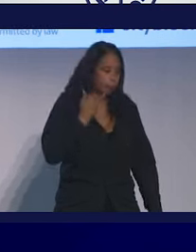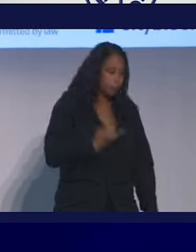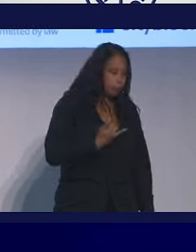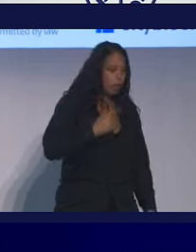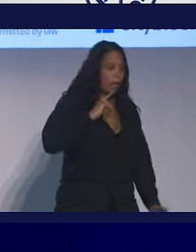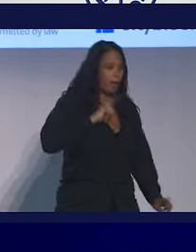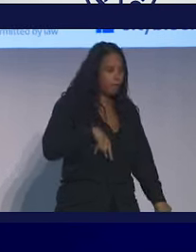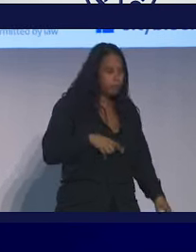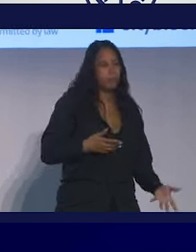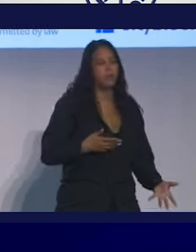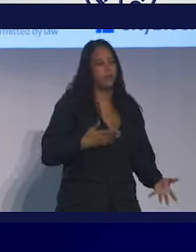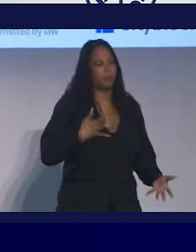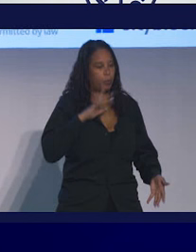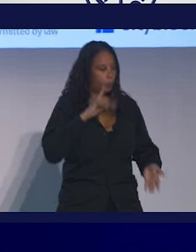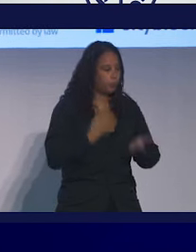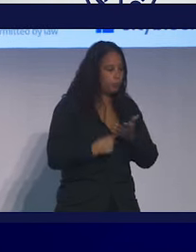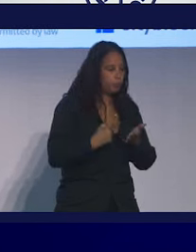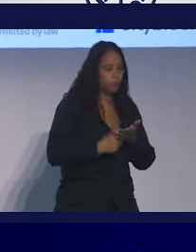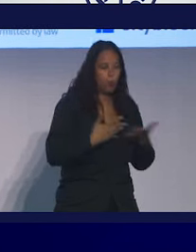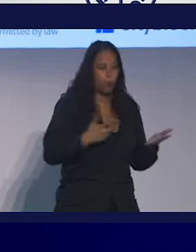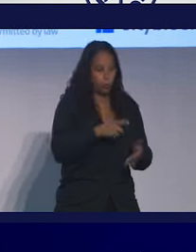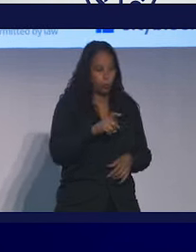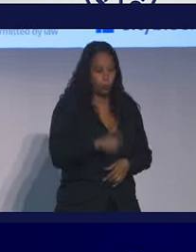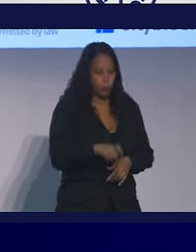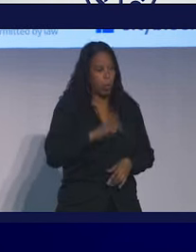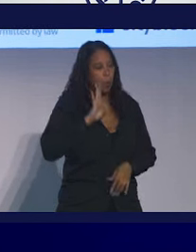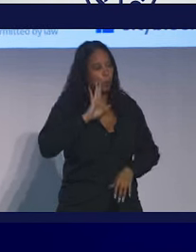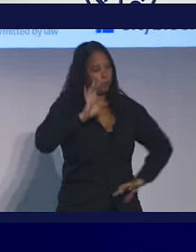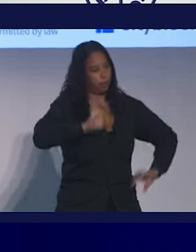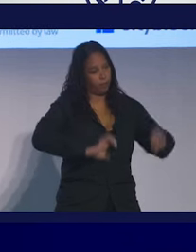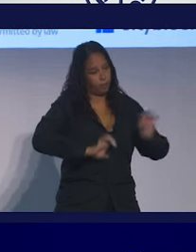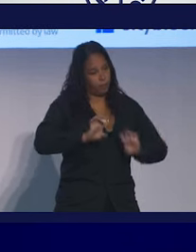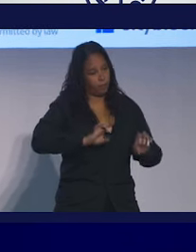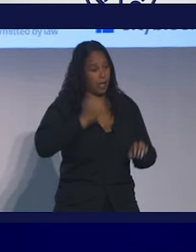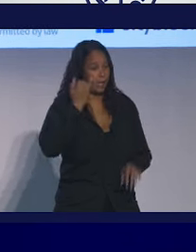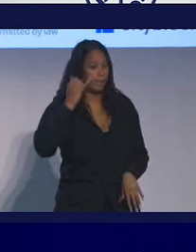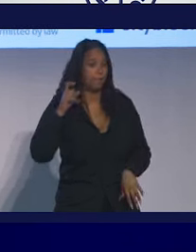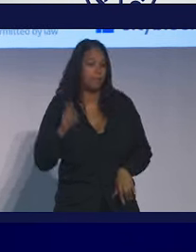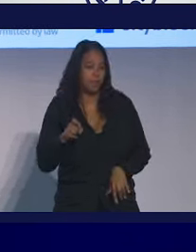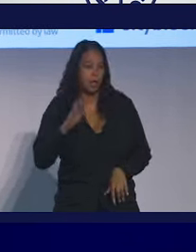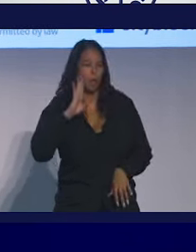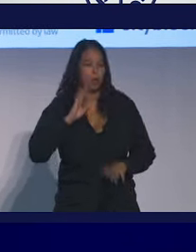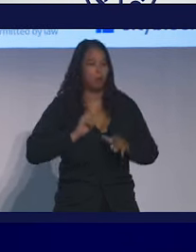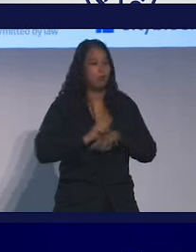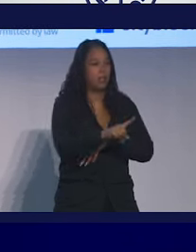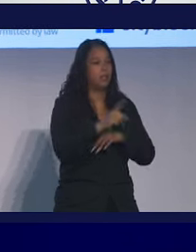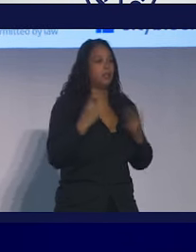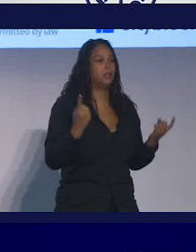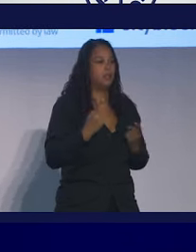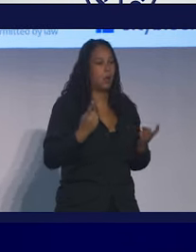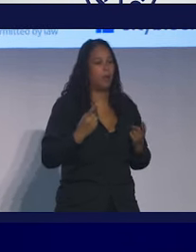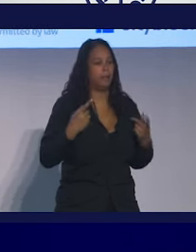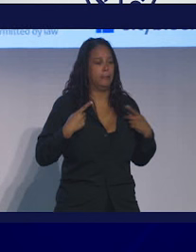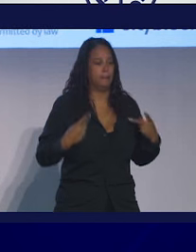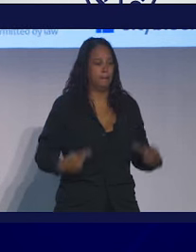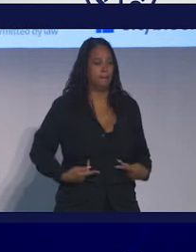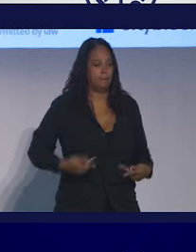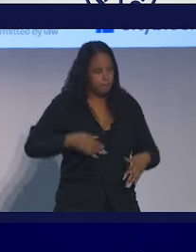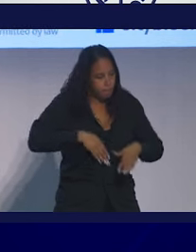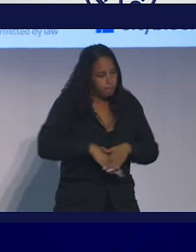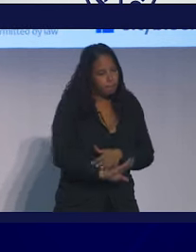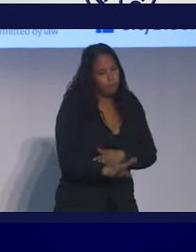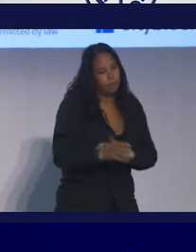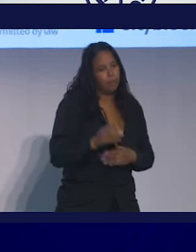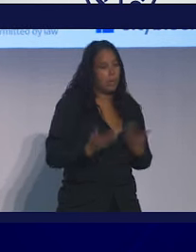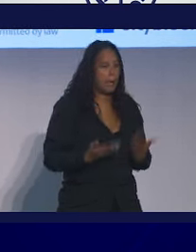talk to you about what your needs are. We'll evaluate you. And if necessary, we will send someone physically to your home, usually an EMT or a paramedic